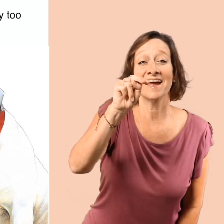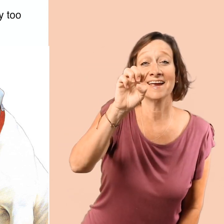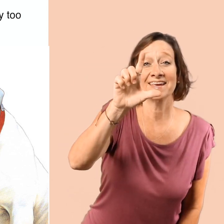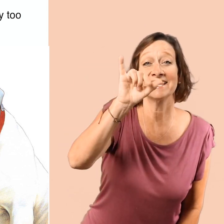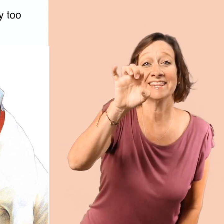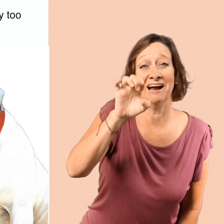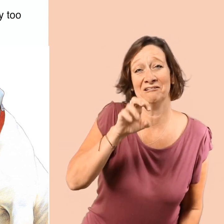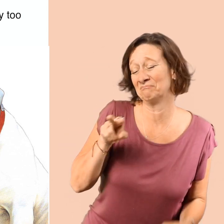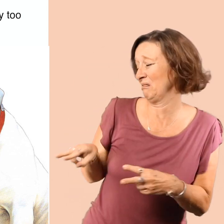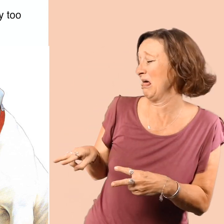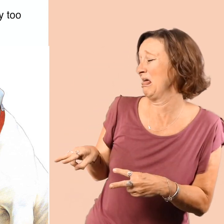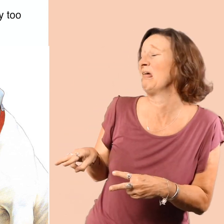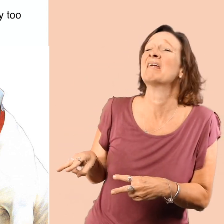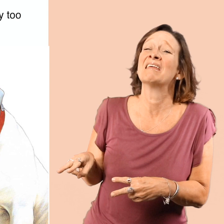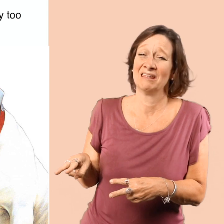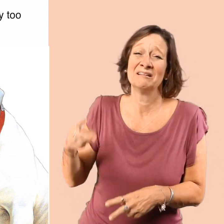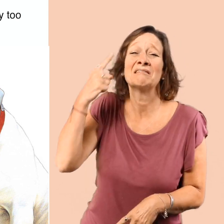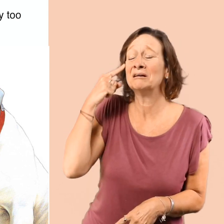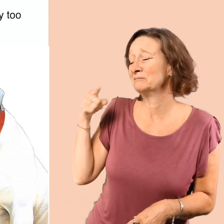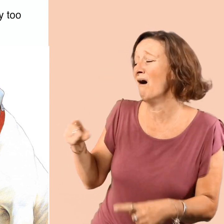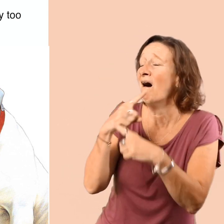Auntie Nellie thinks she's ugly, too.